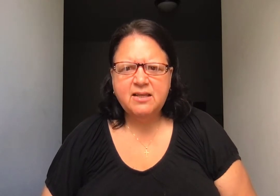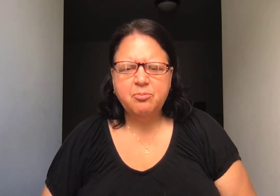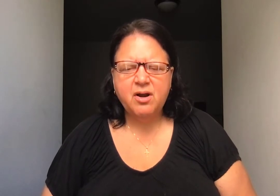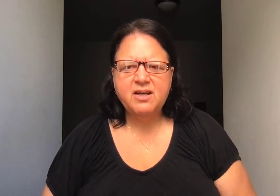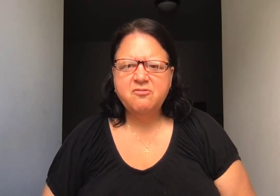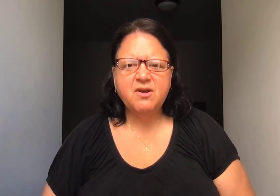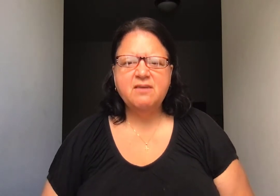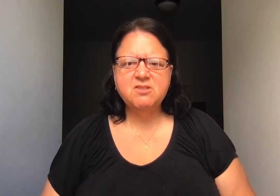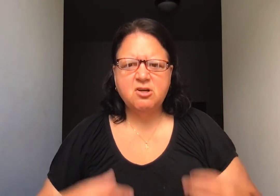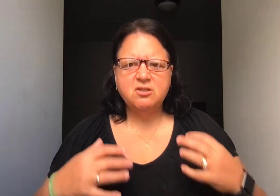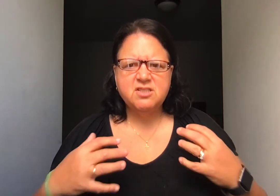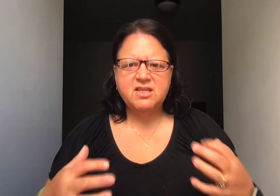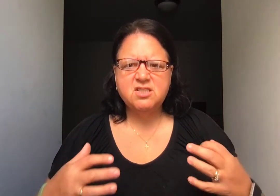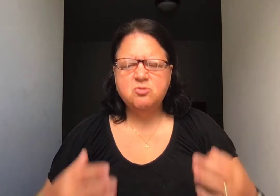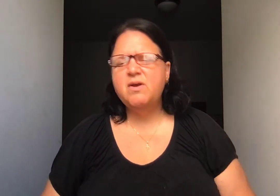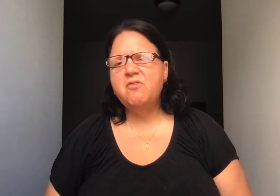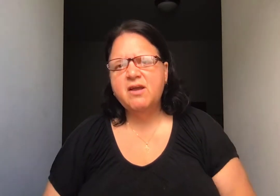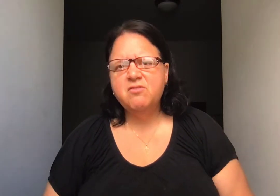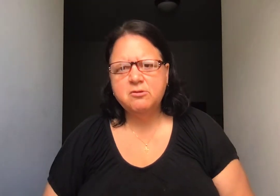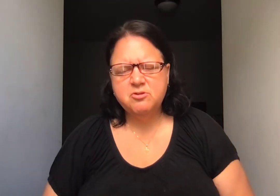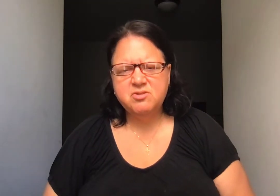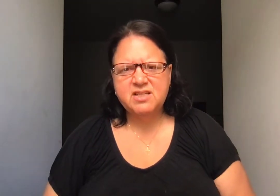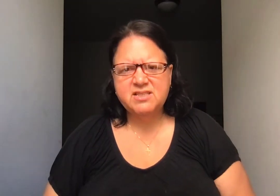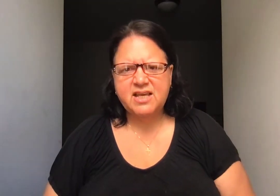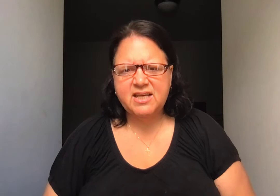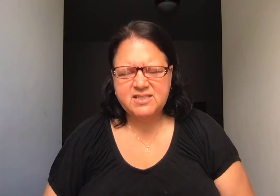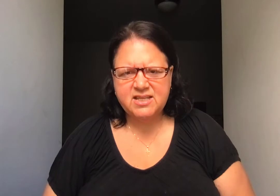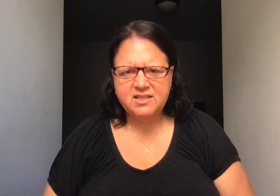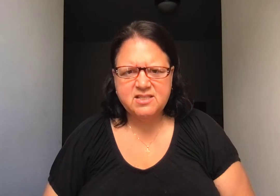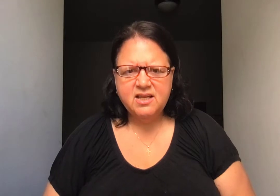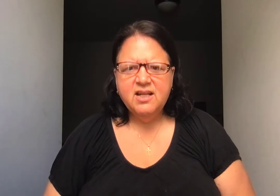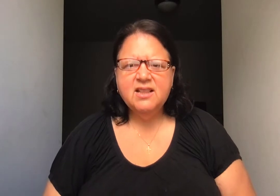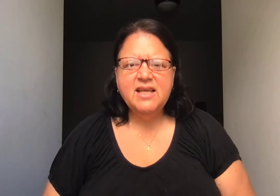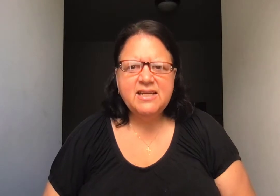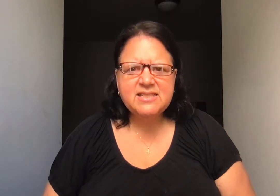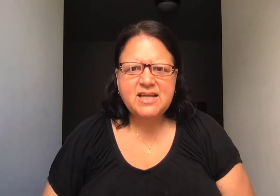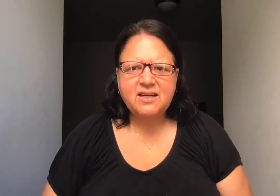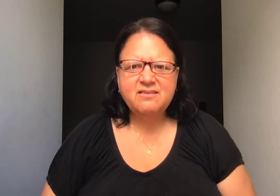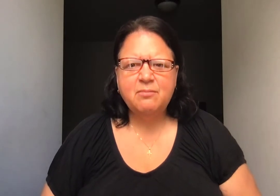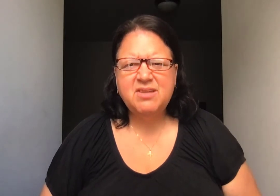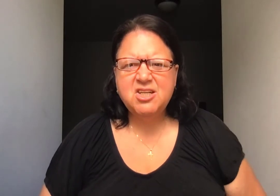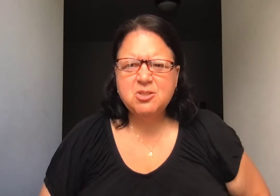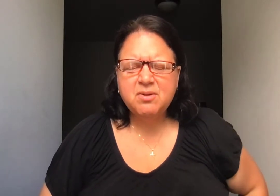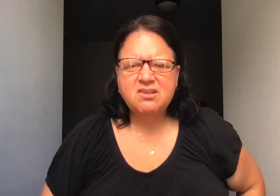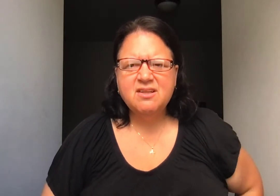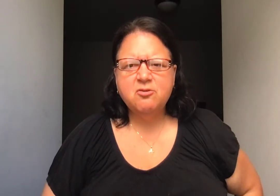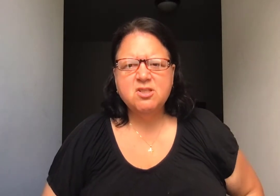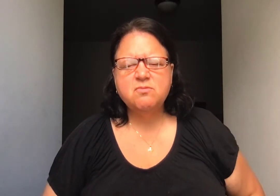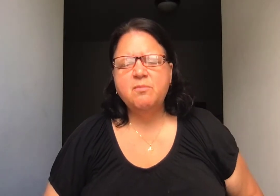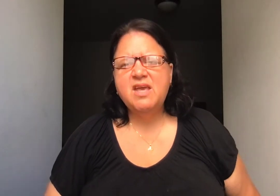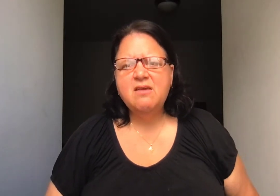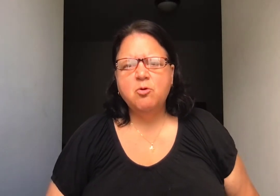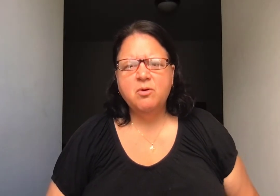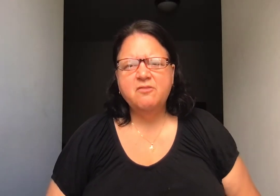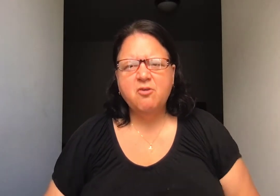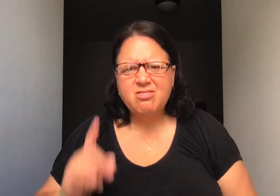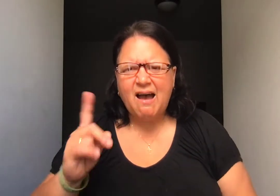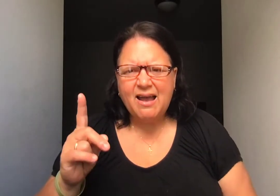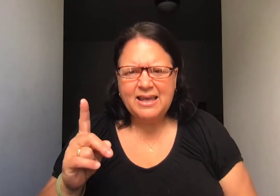bread and forgive us our sins as we forgive those who sins against us. Lead us not into temptation, but deliver us from the evil one. For thine